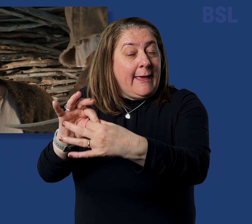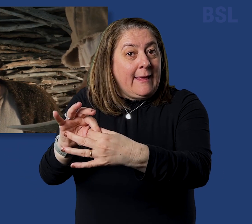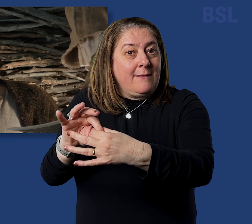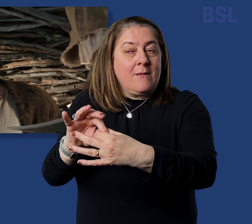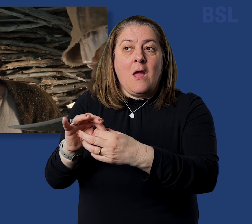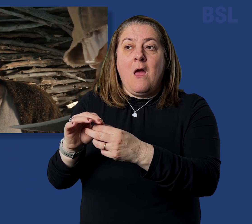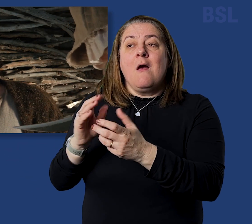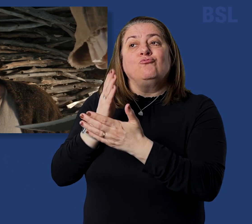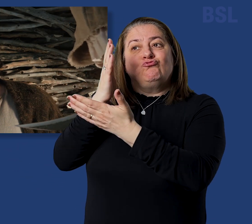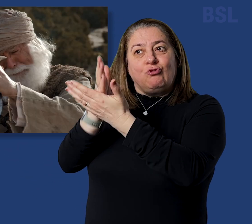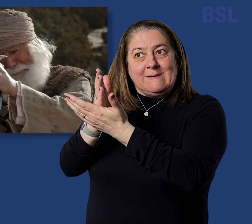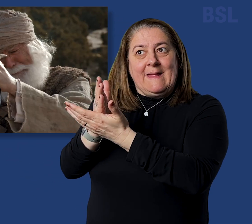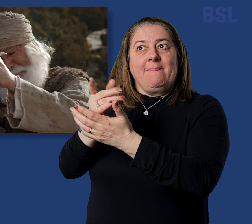raise him up even from the dead.